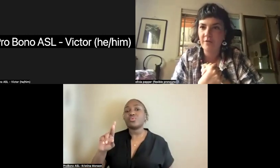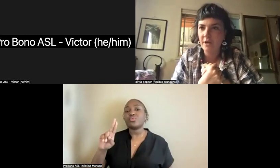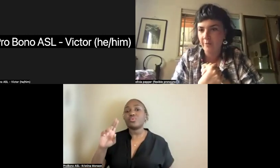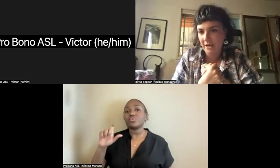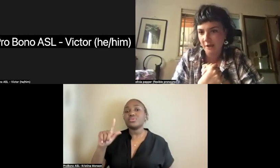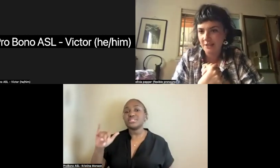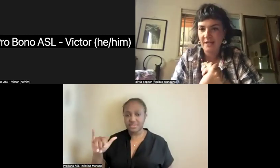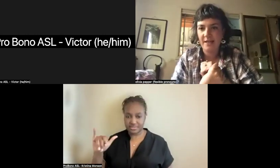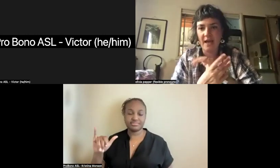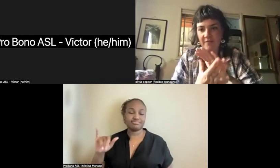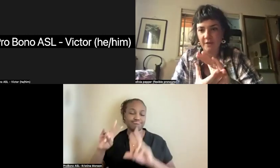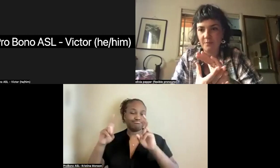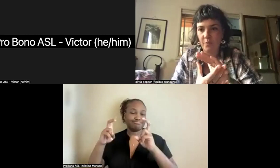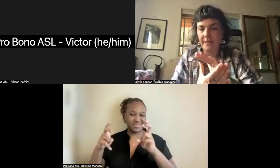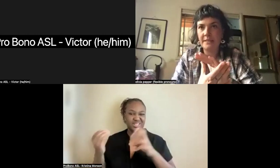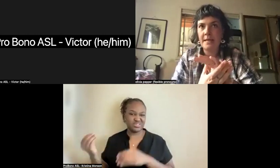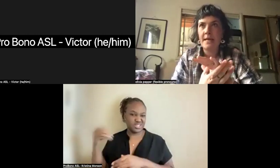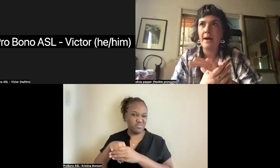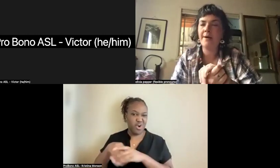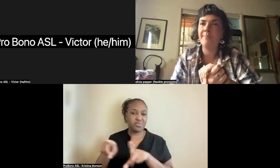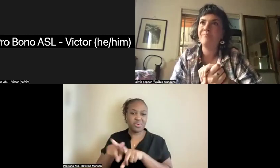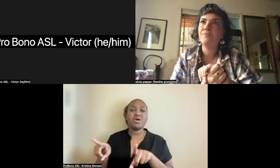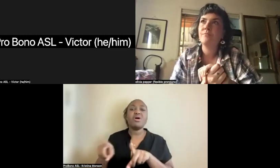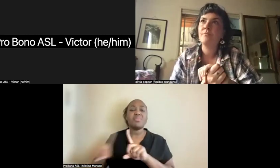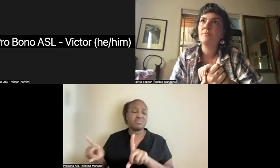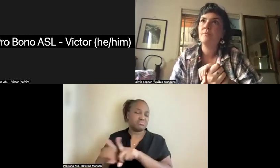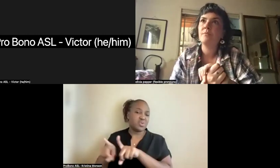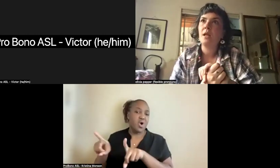other theater makers at various points. Um,